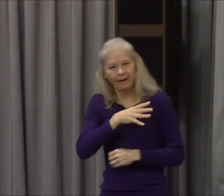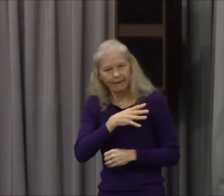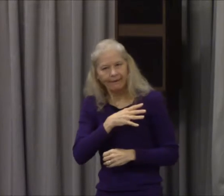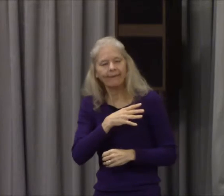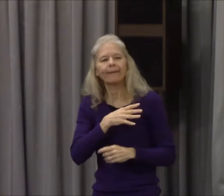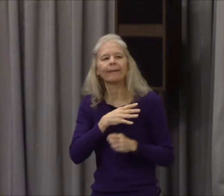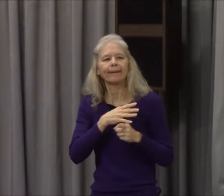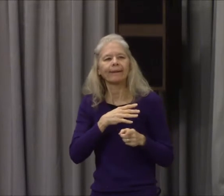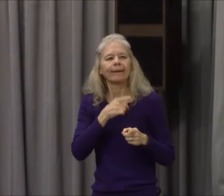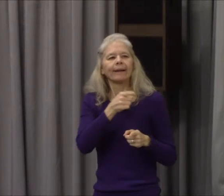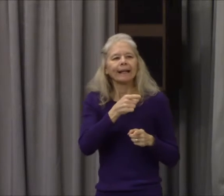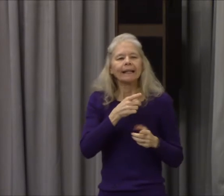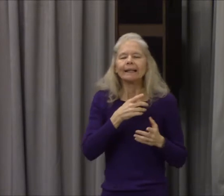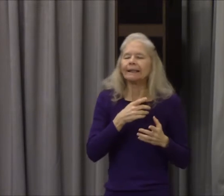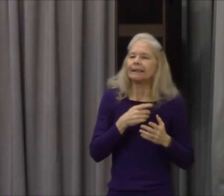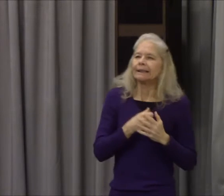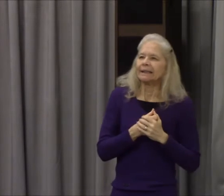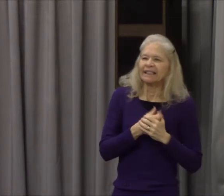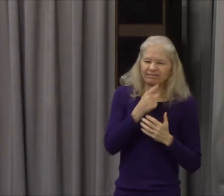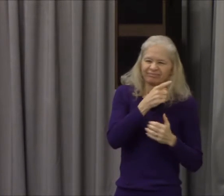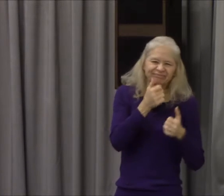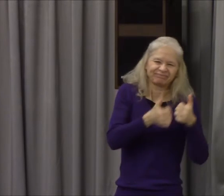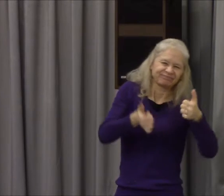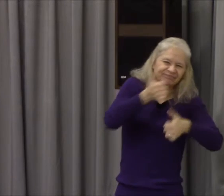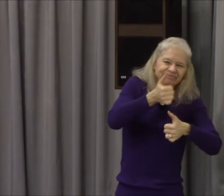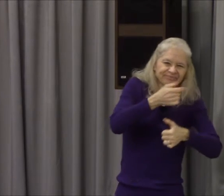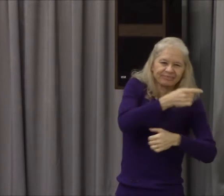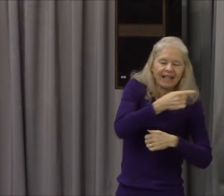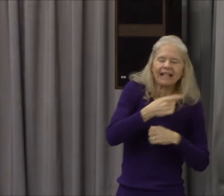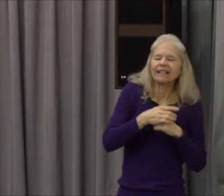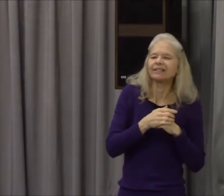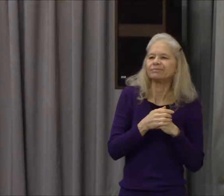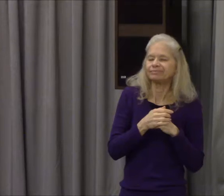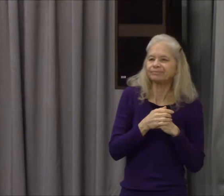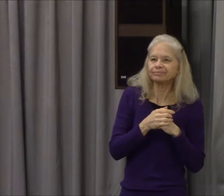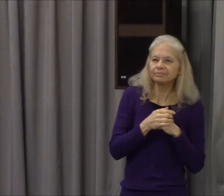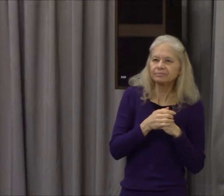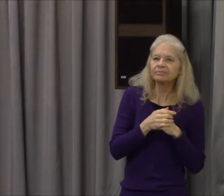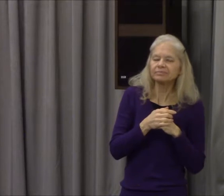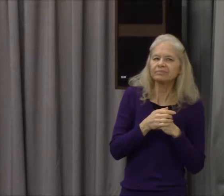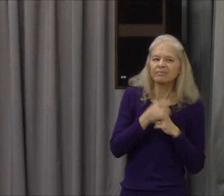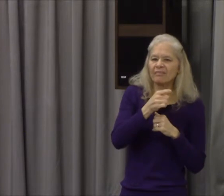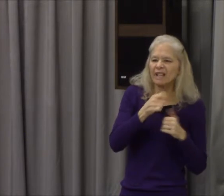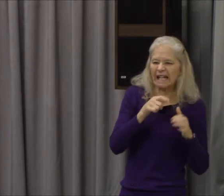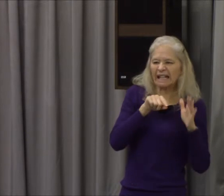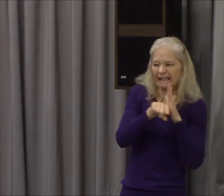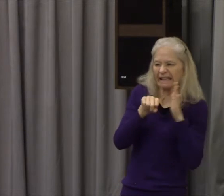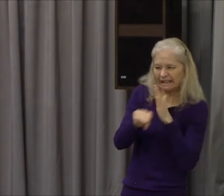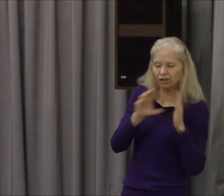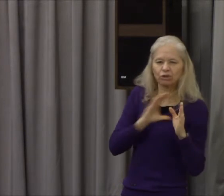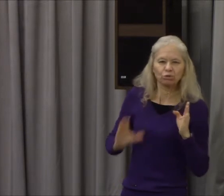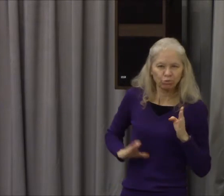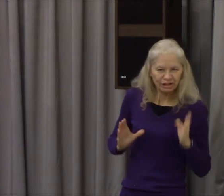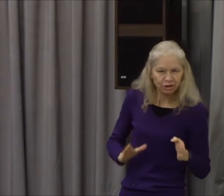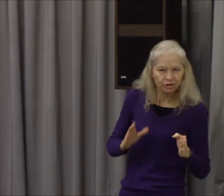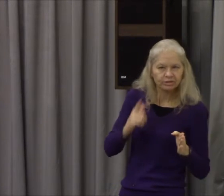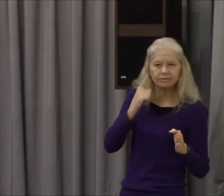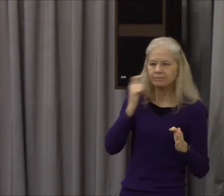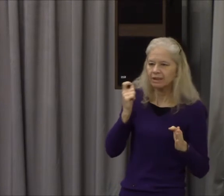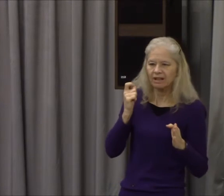he recounted to Trajan in his letters that he had been killing so many he was considering whether he should continue killing anyone